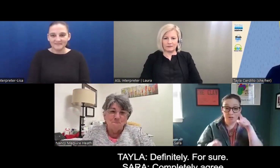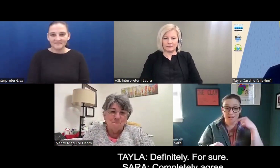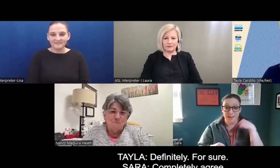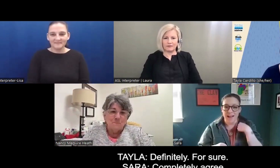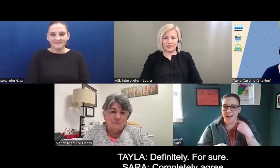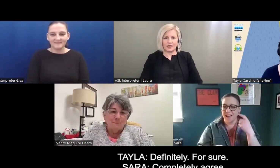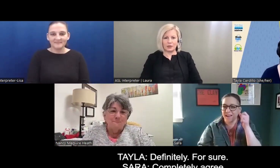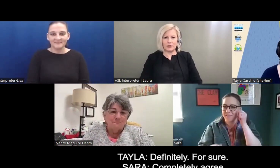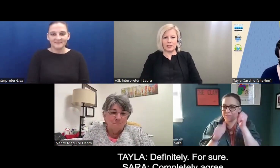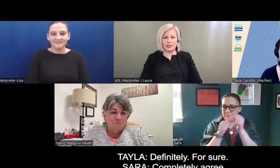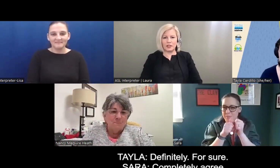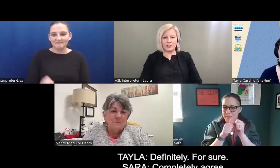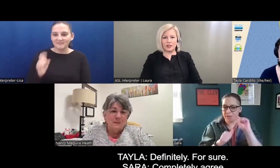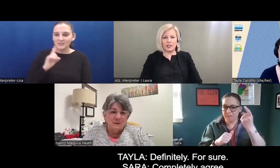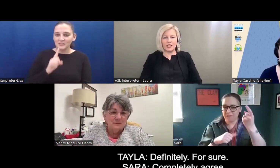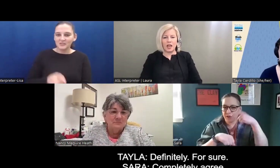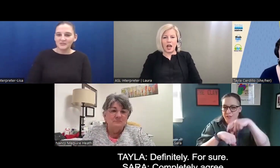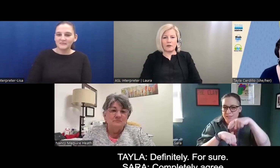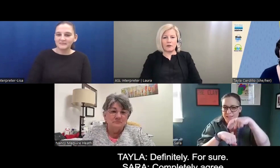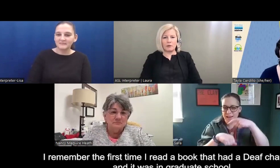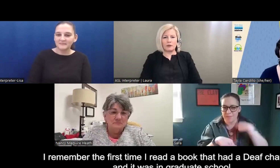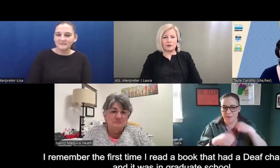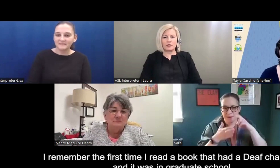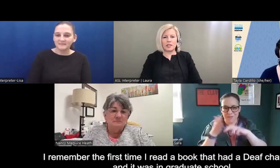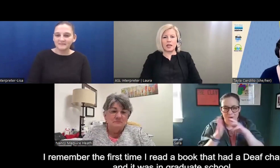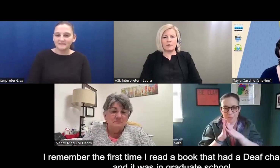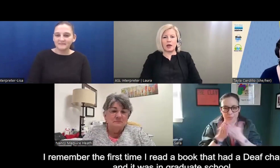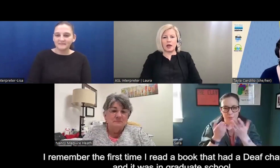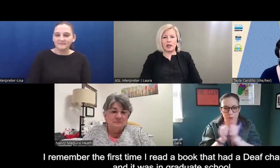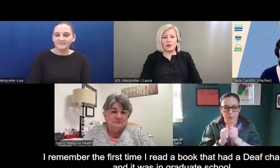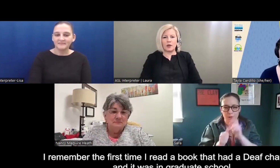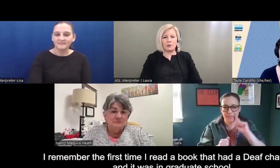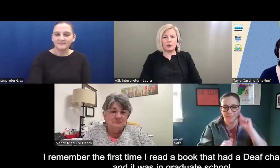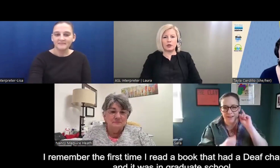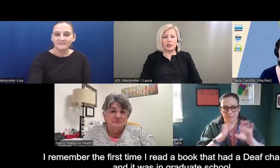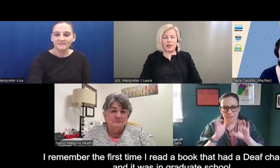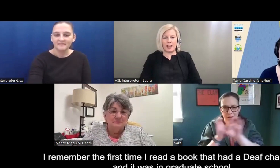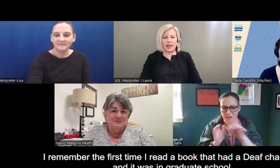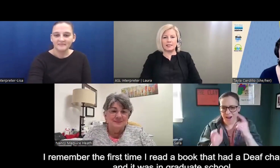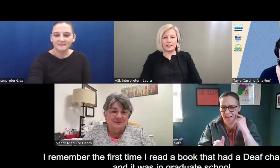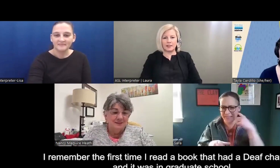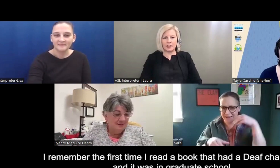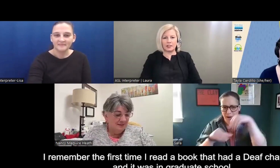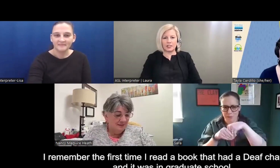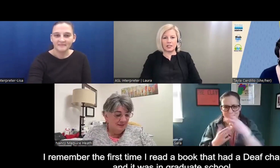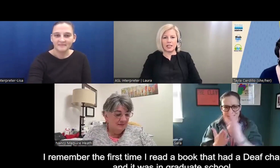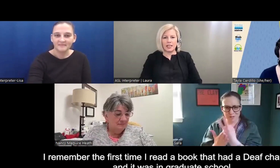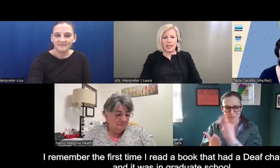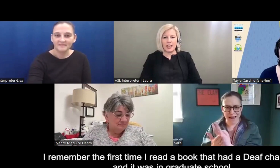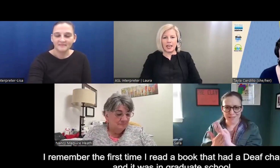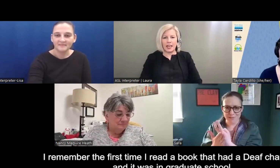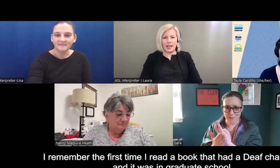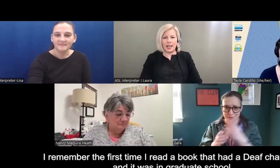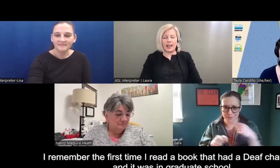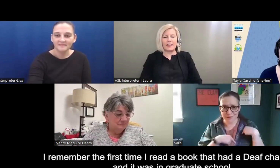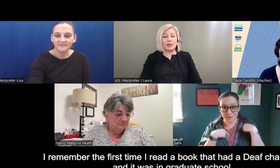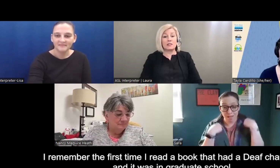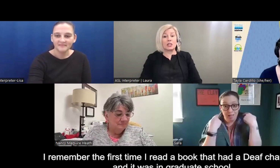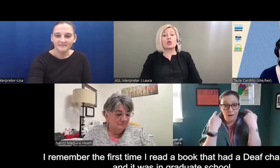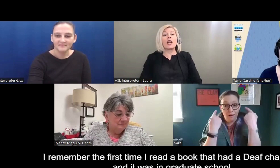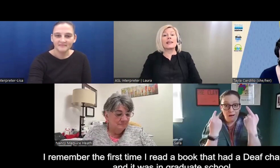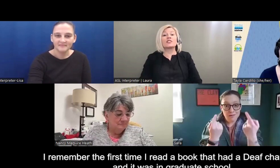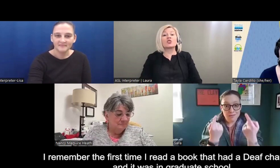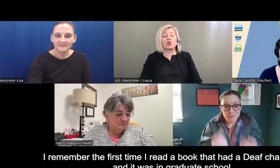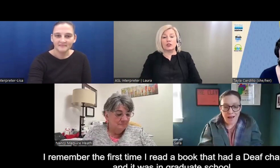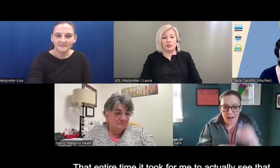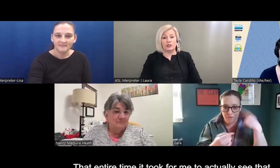Definitely, for sure. Completely agree. I remember the first time I read a book that had a deaf character, and I think it